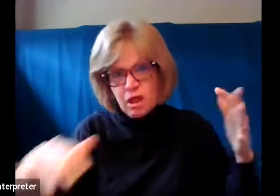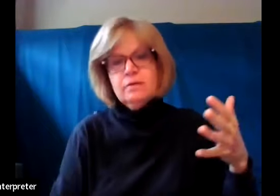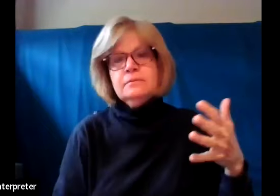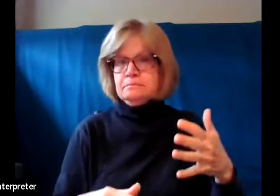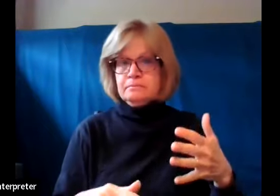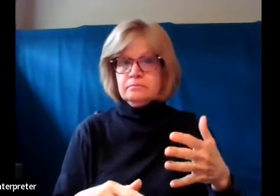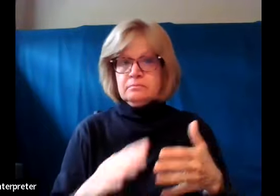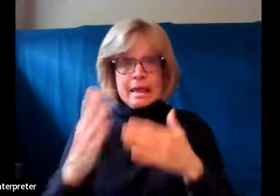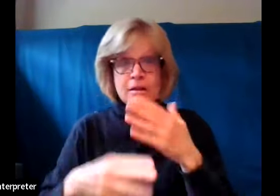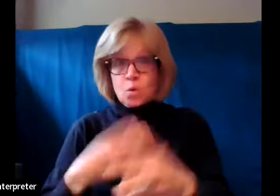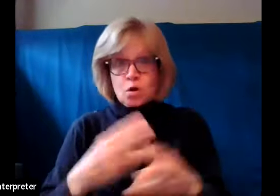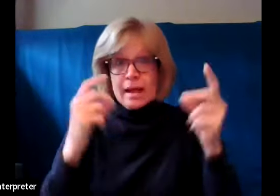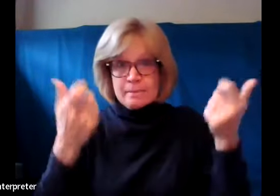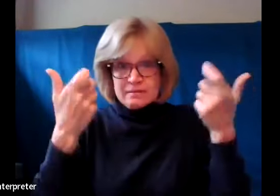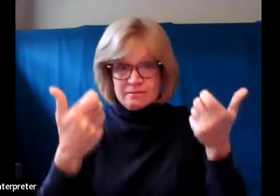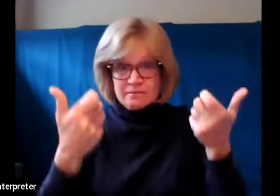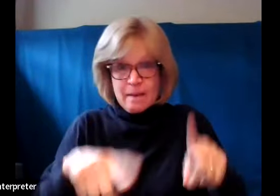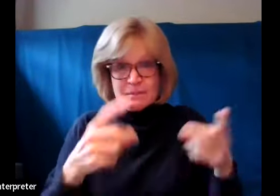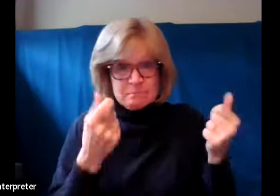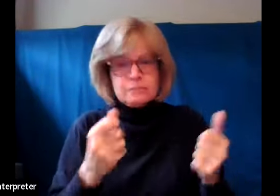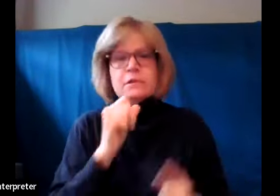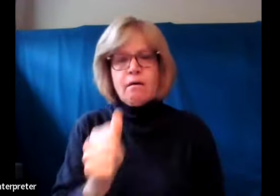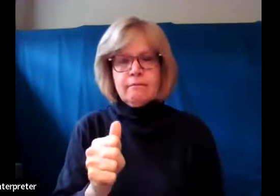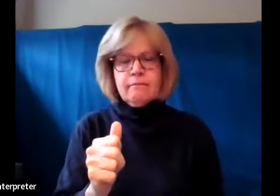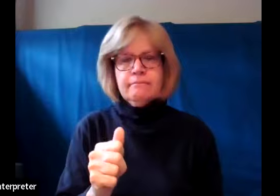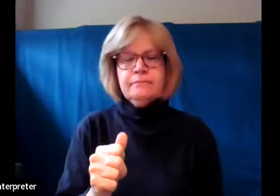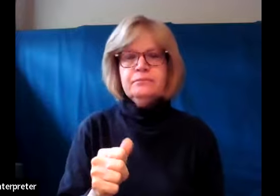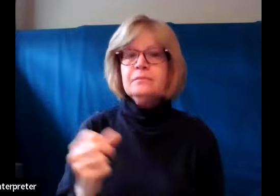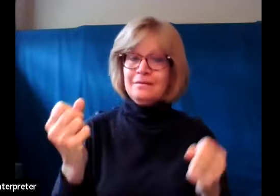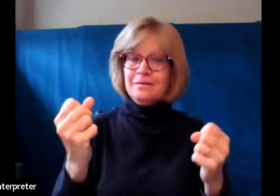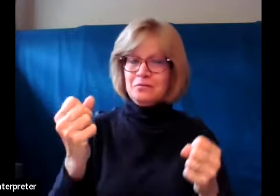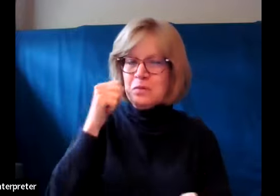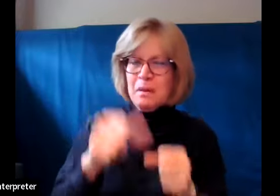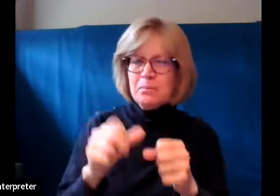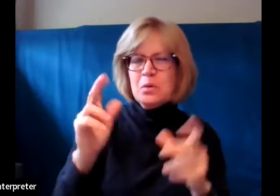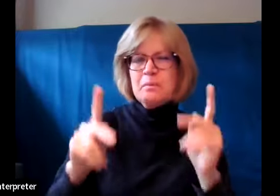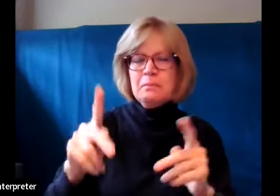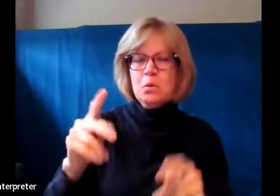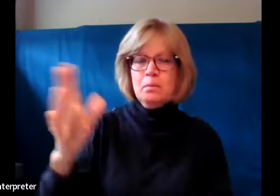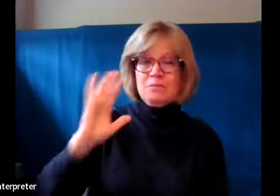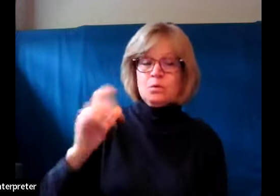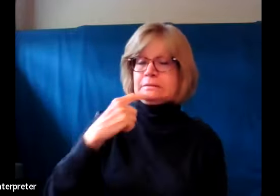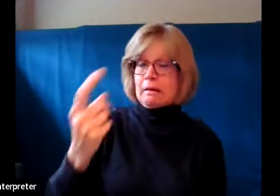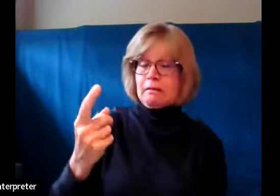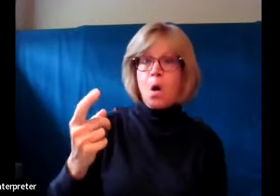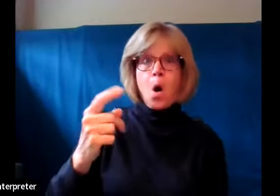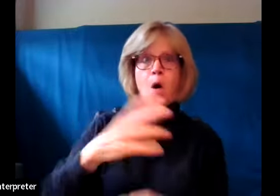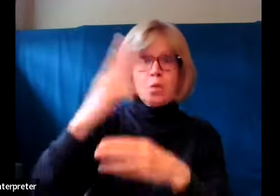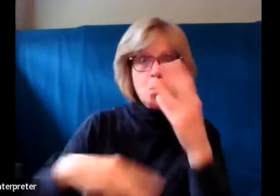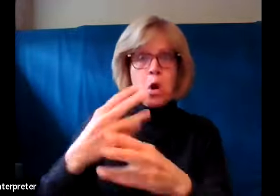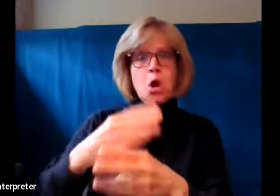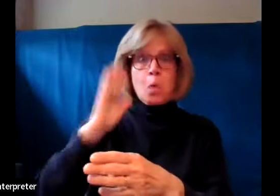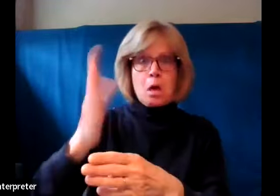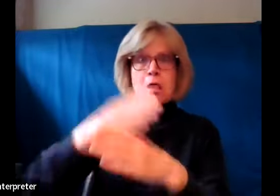And how many people have come forward to proclaim that they know when the world is going to end? Remember Harold Camping and the family radio network